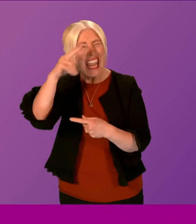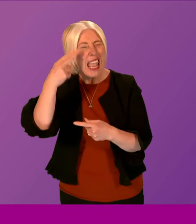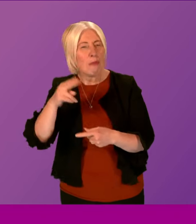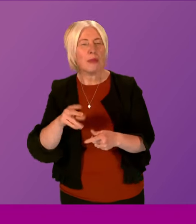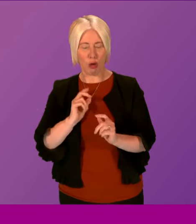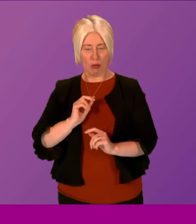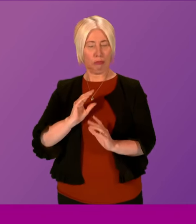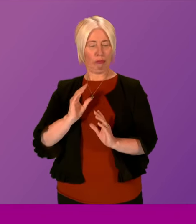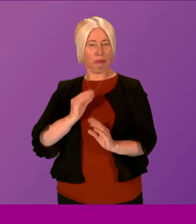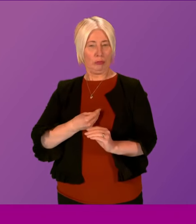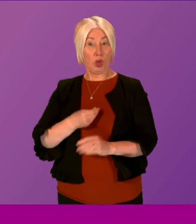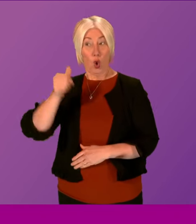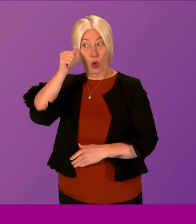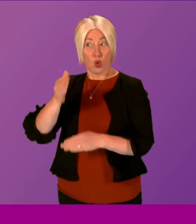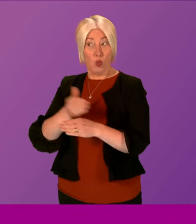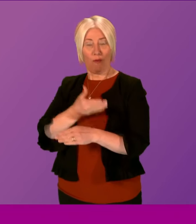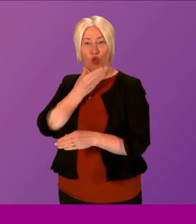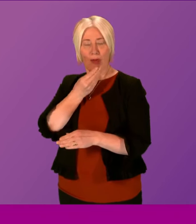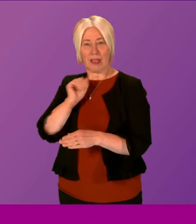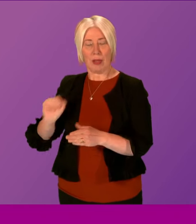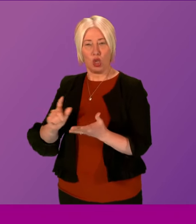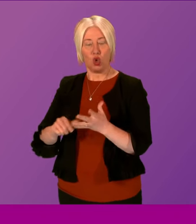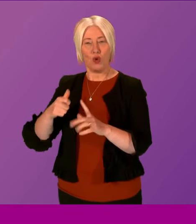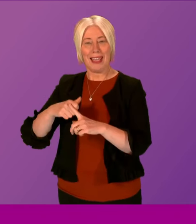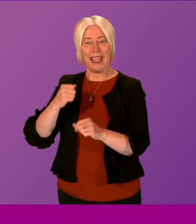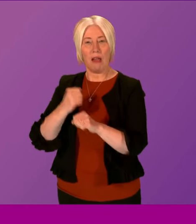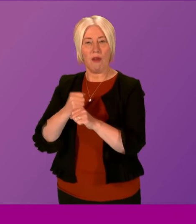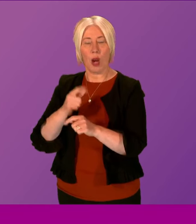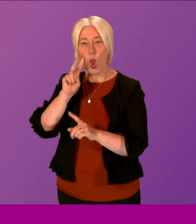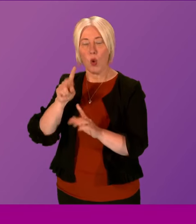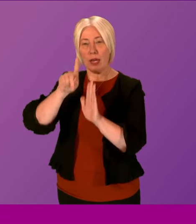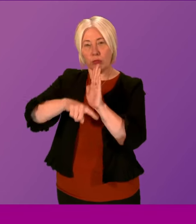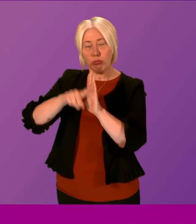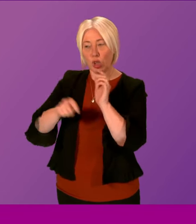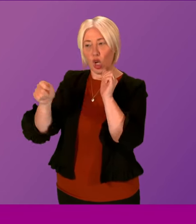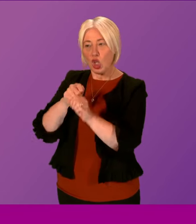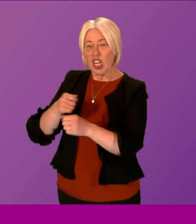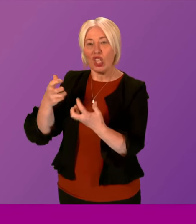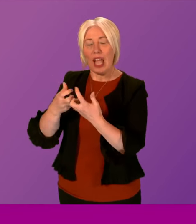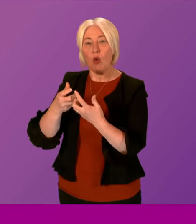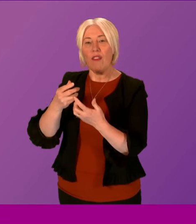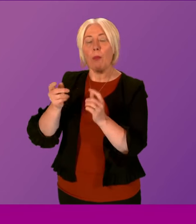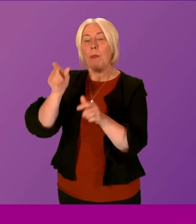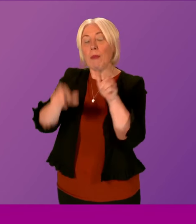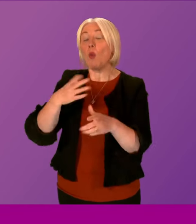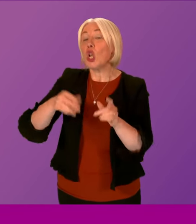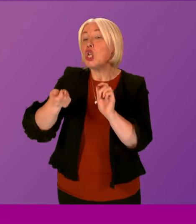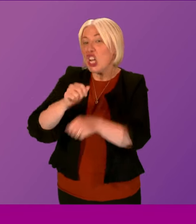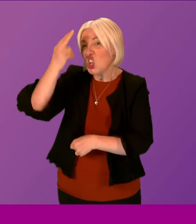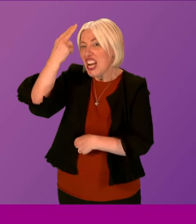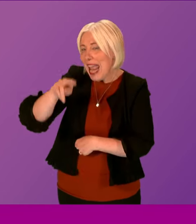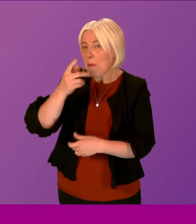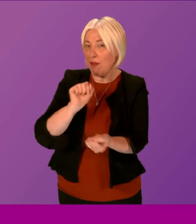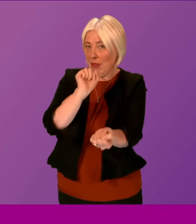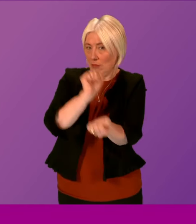aware before Christmas that the UK Government were working on legislative changes, on name changes within their criminal justice bill and we're very